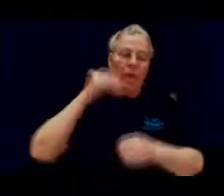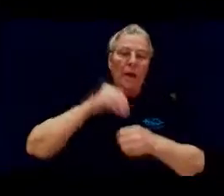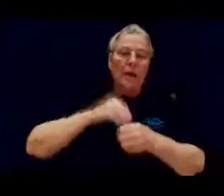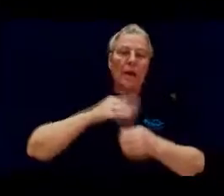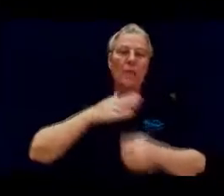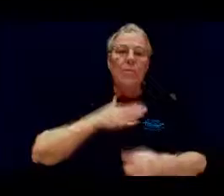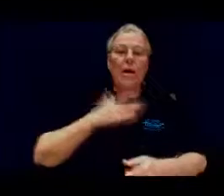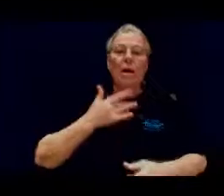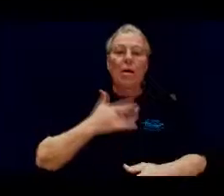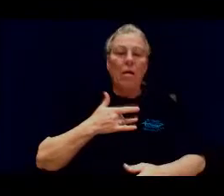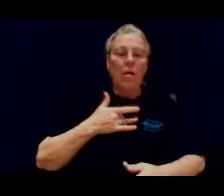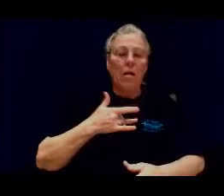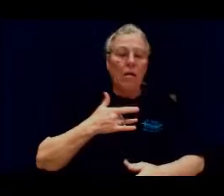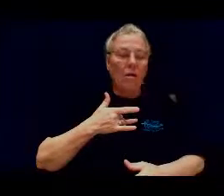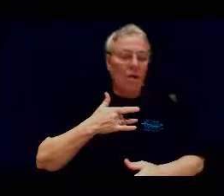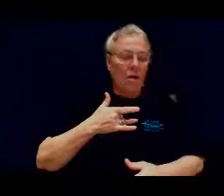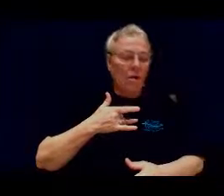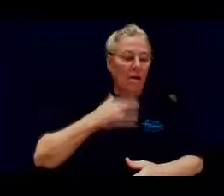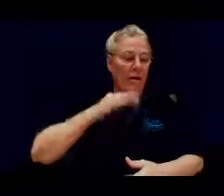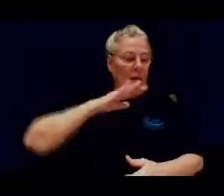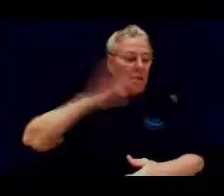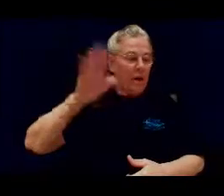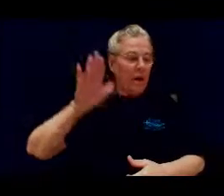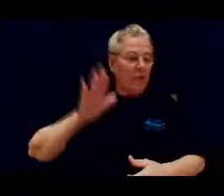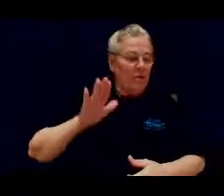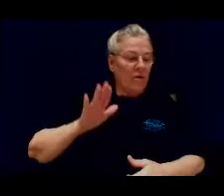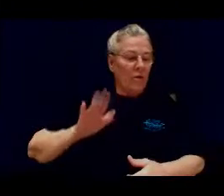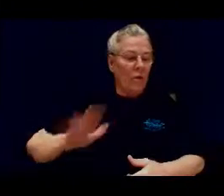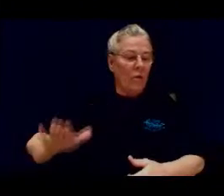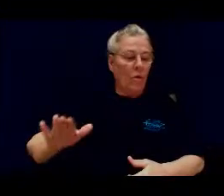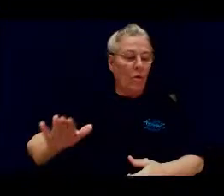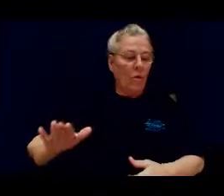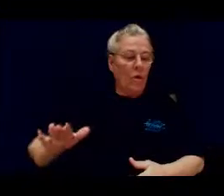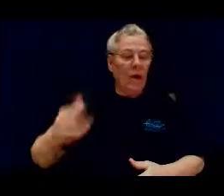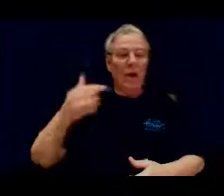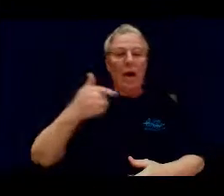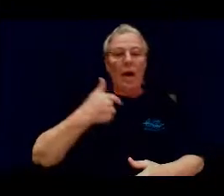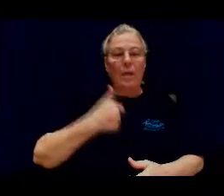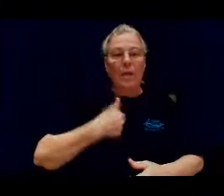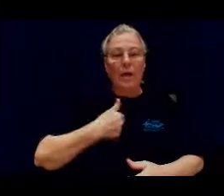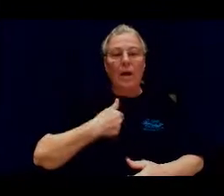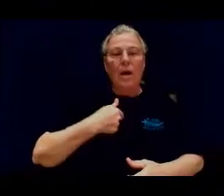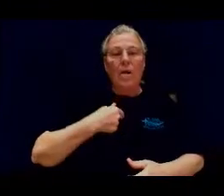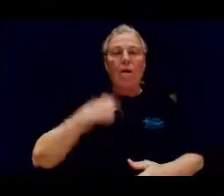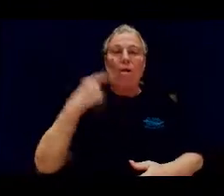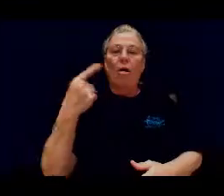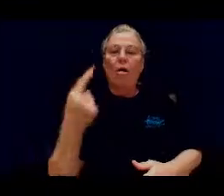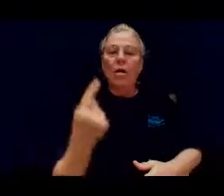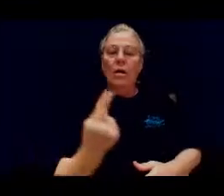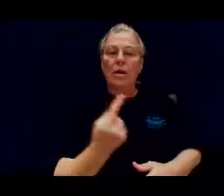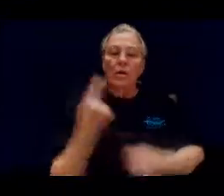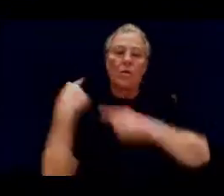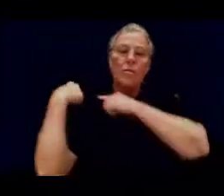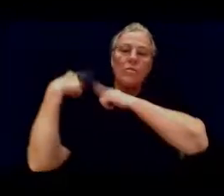in my heart never more will I be all alone